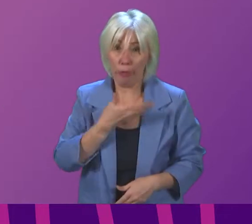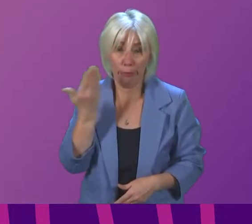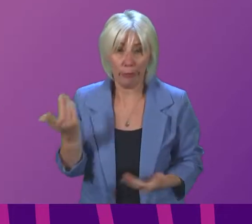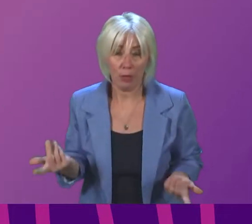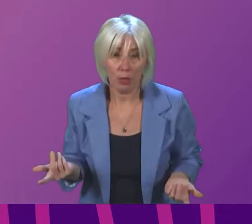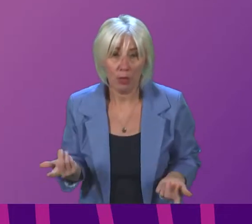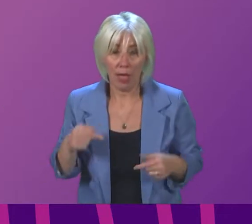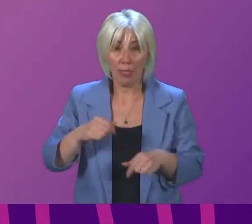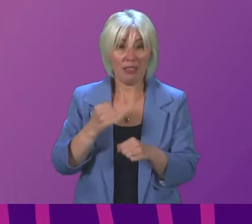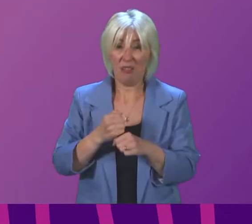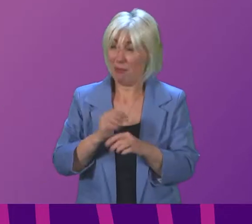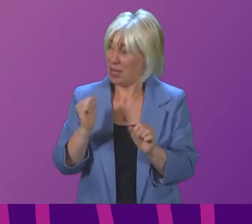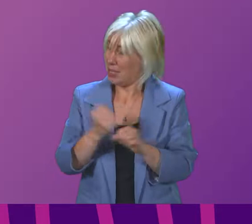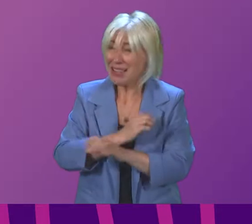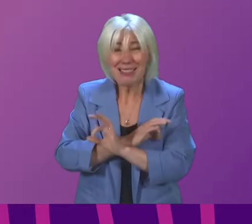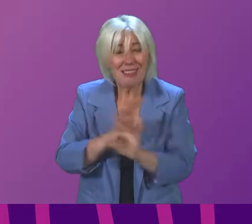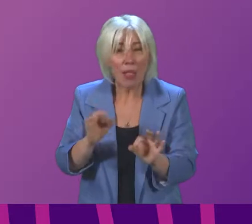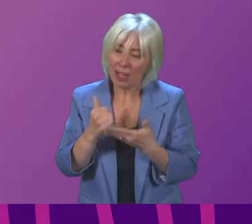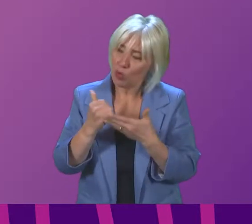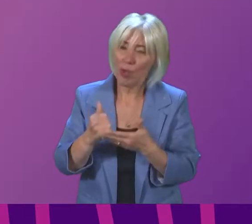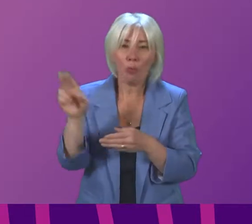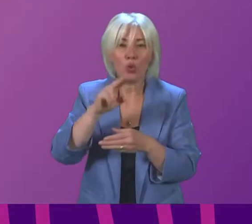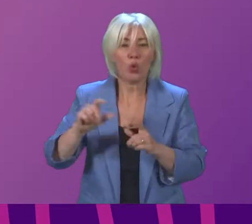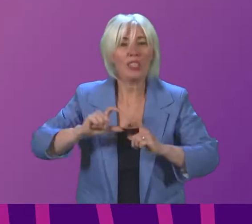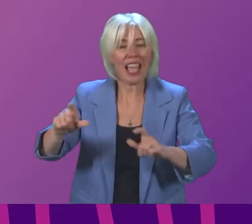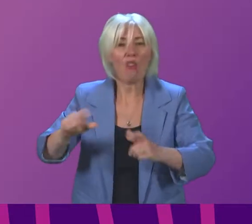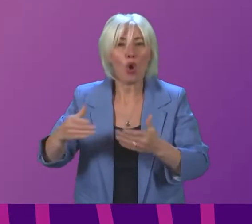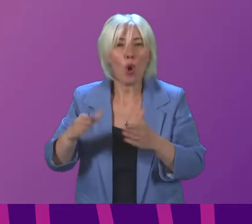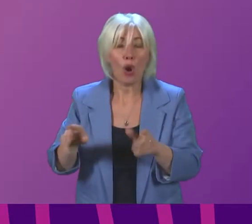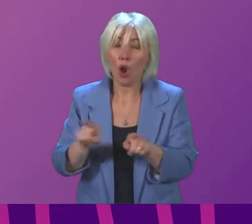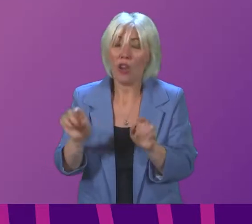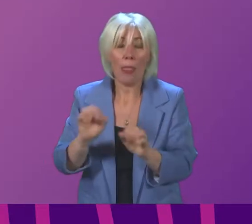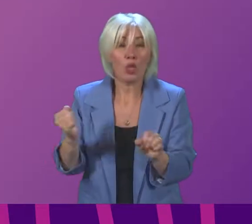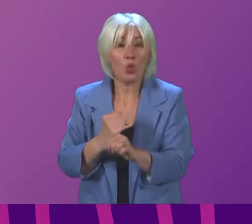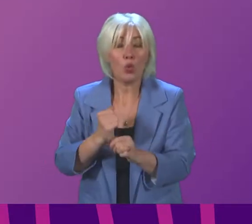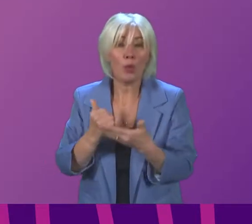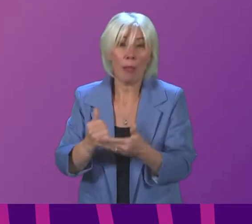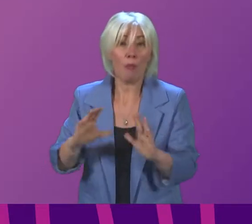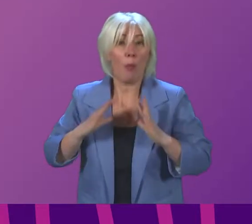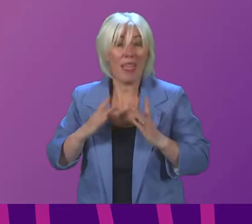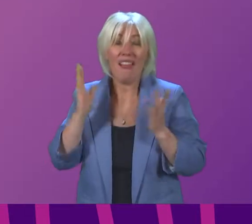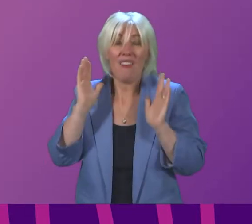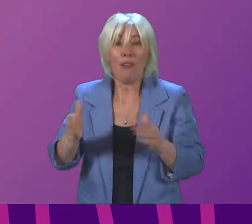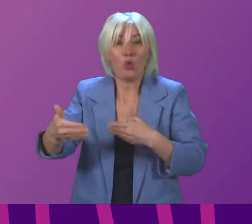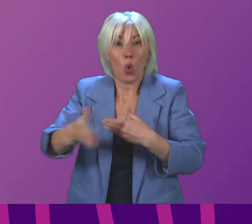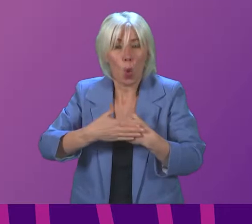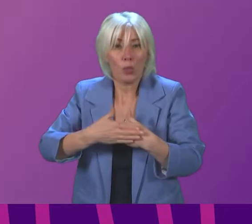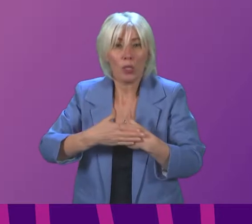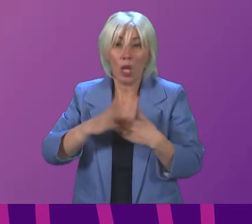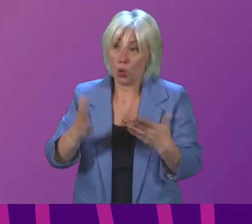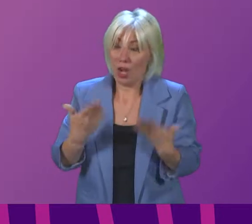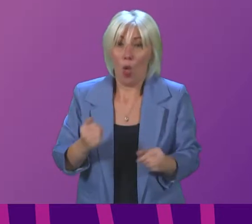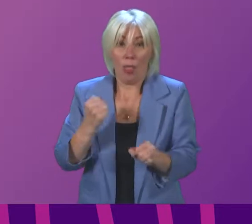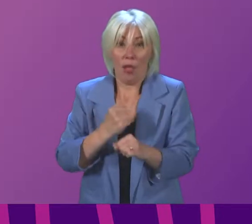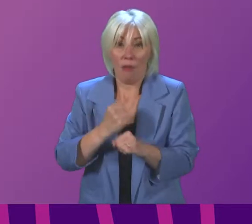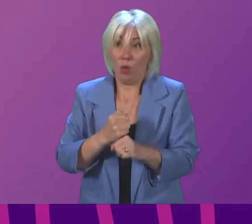government has done nothing to help keep schools open and done nothing to help prepare them in case of closing can we assume the government will be working now to ensure